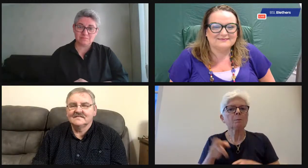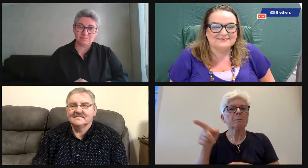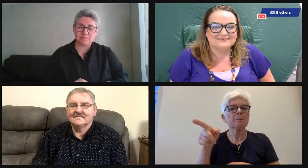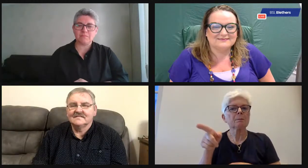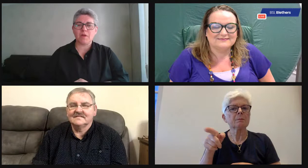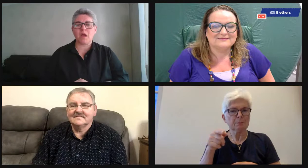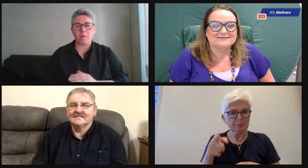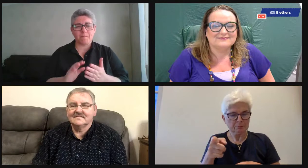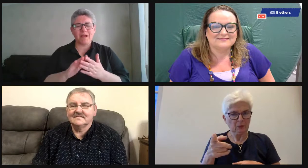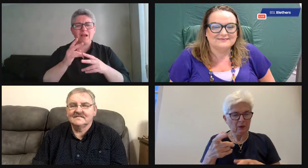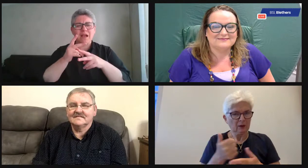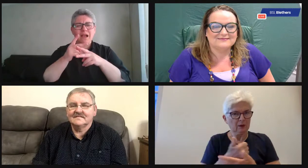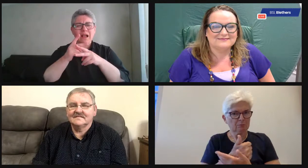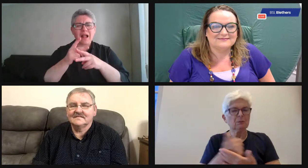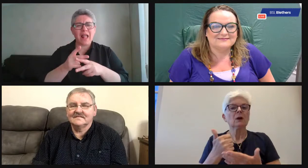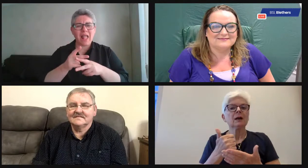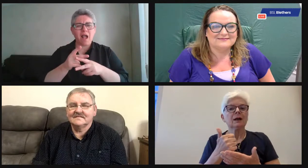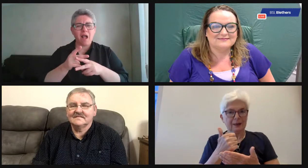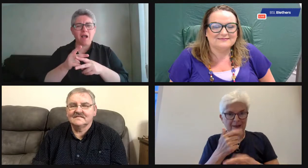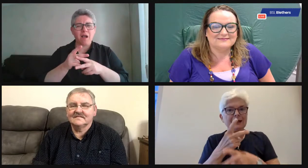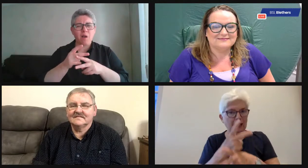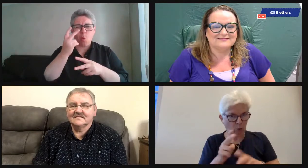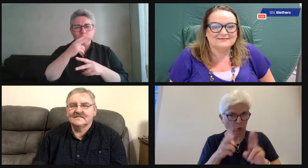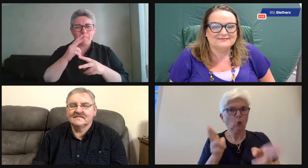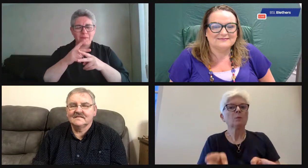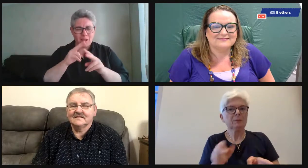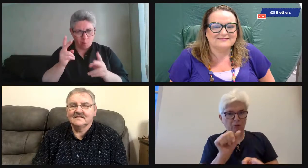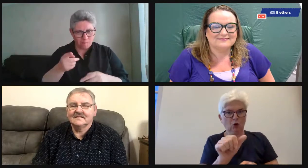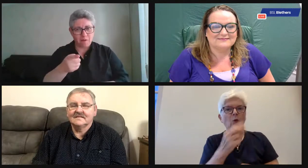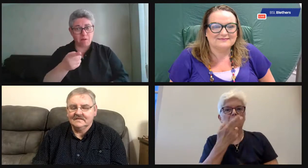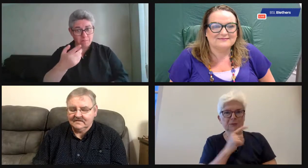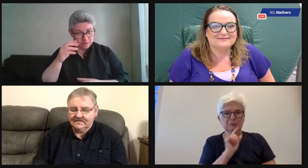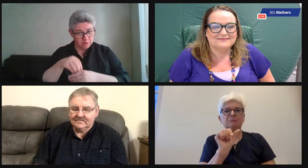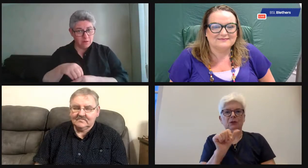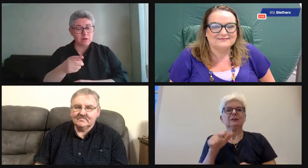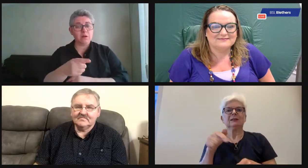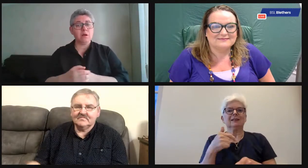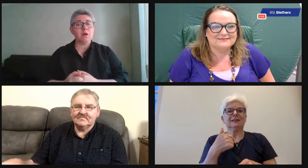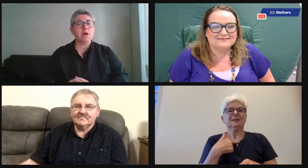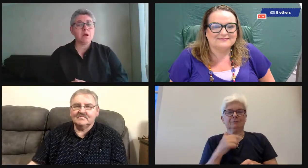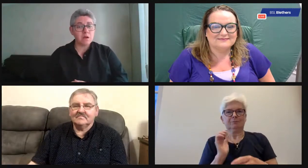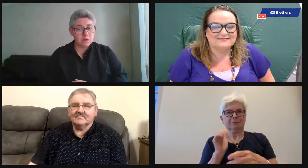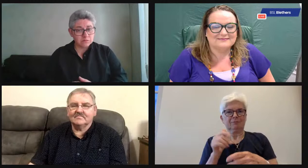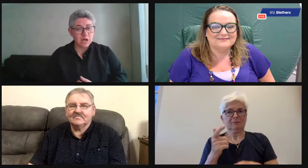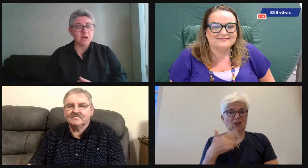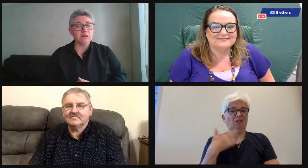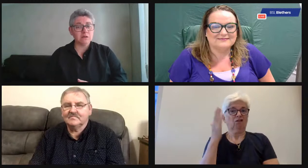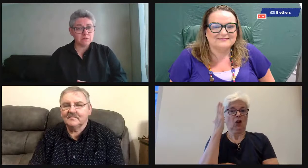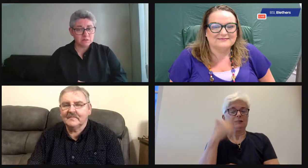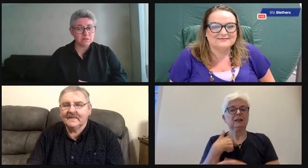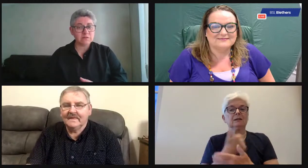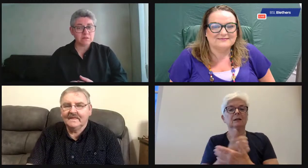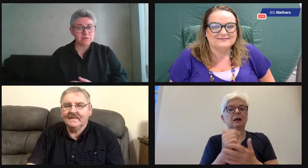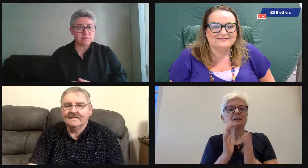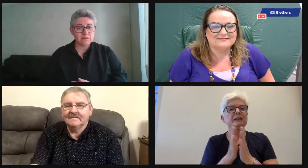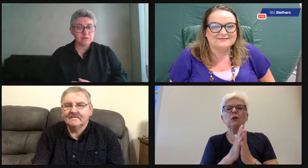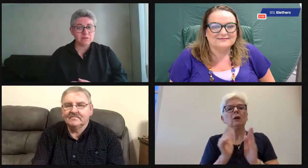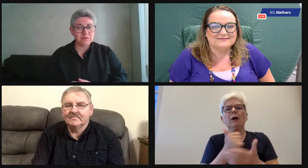meet lots of people. And I also used to go to Eventide Home, you know, the old folks home. And, yeah, I used to go along there,